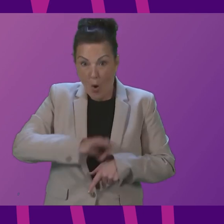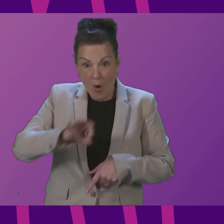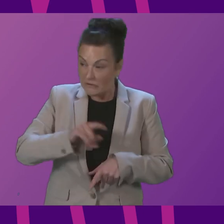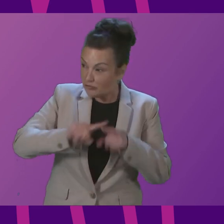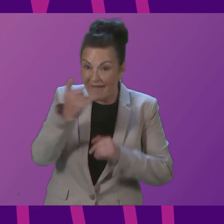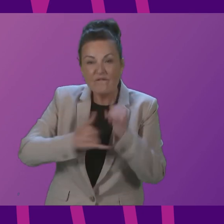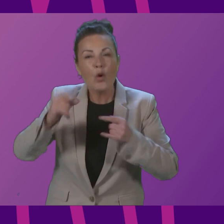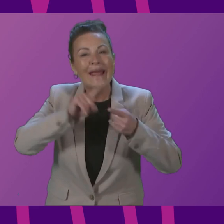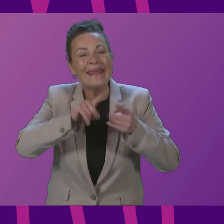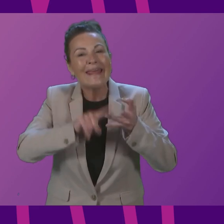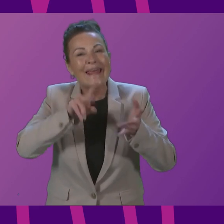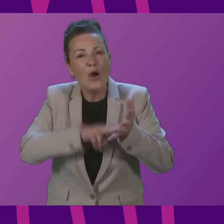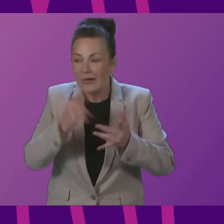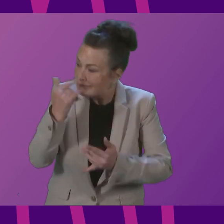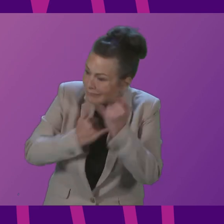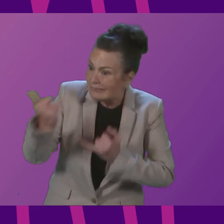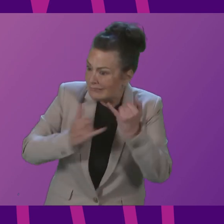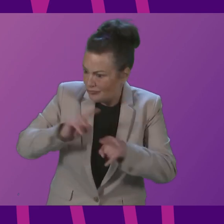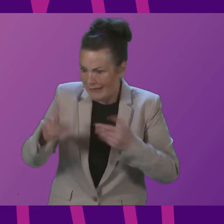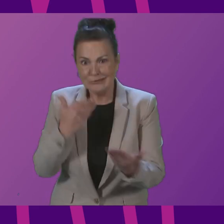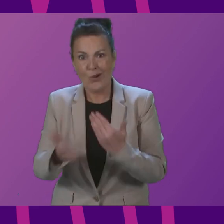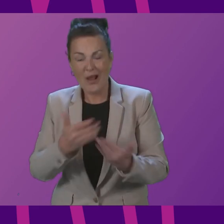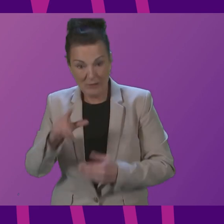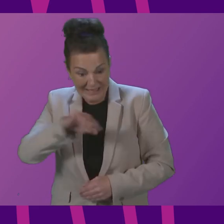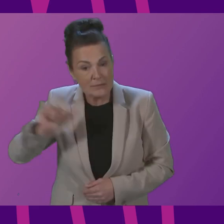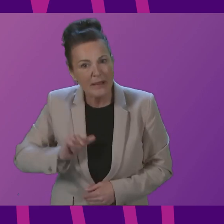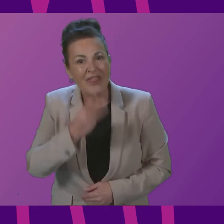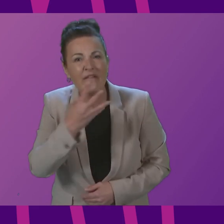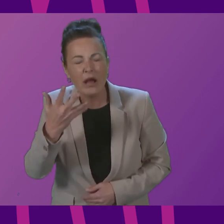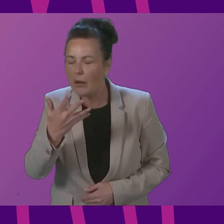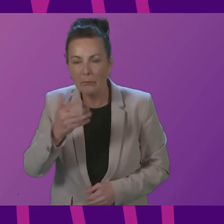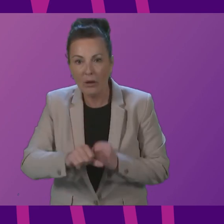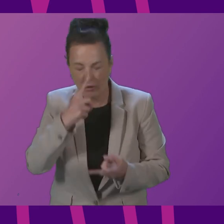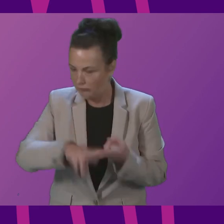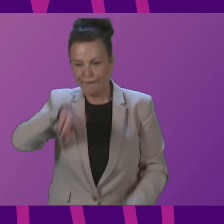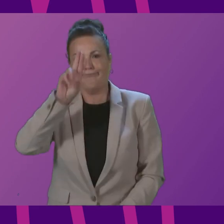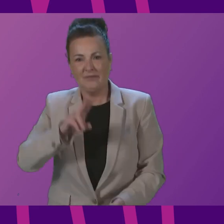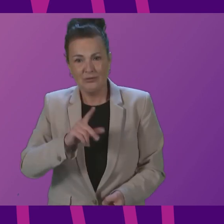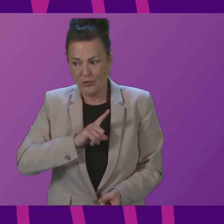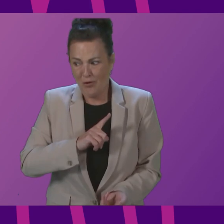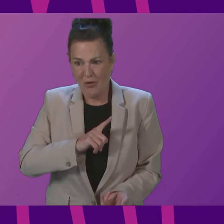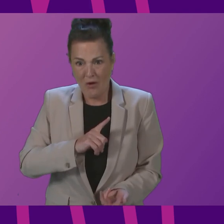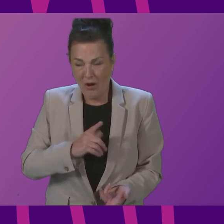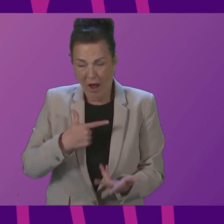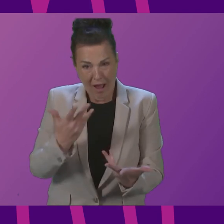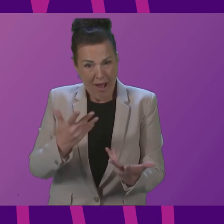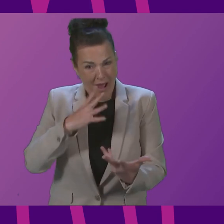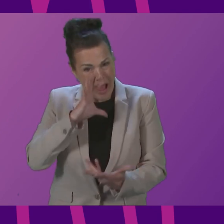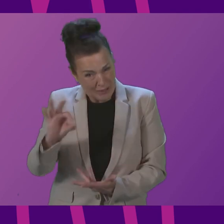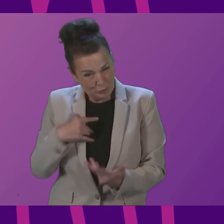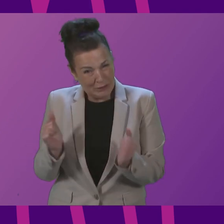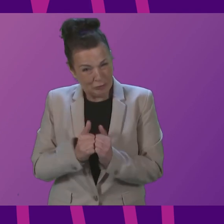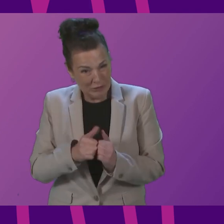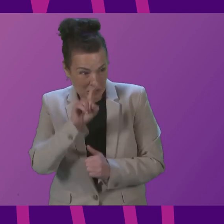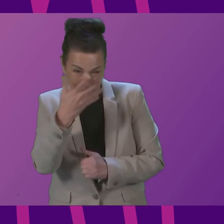chief executive we've had radio silence does the first minister agree with all the bad publicity surrounding profits that E.ON has and